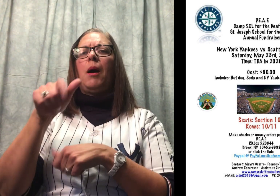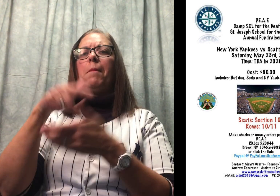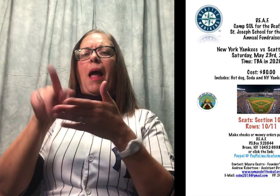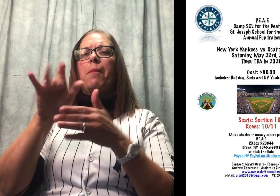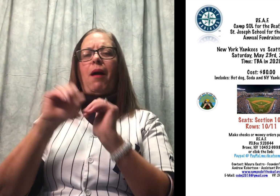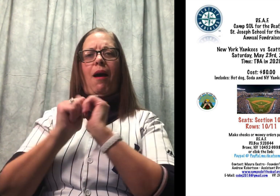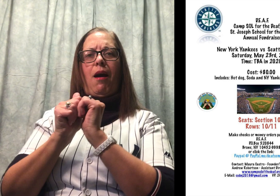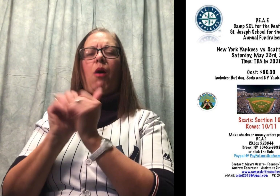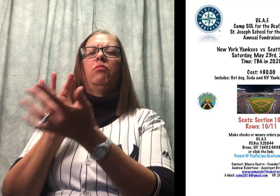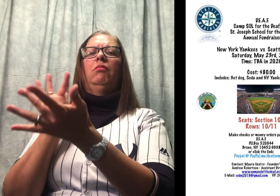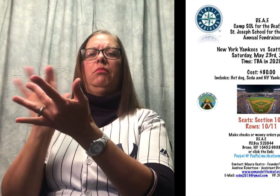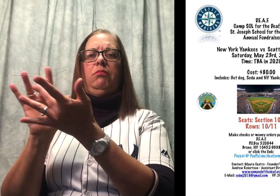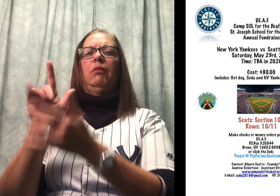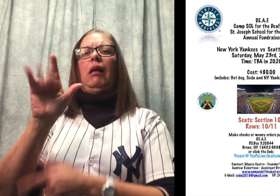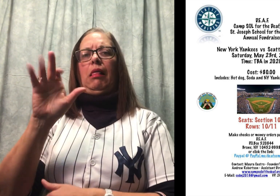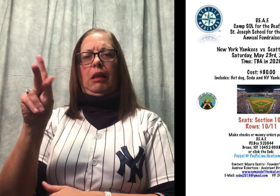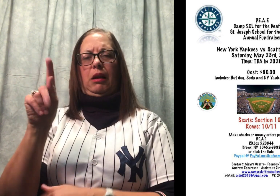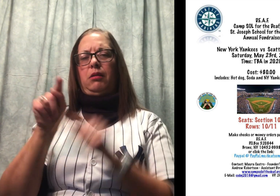Bye-bye.